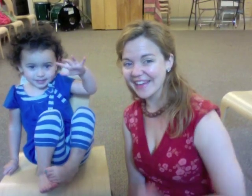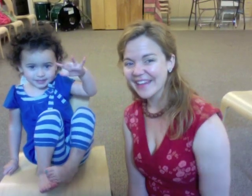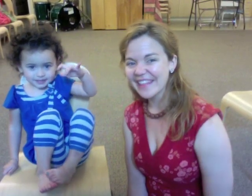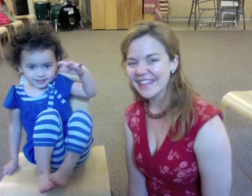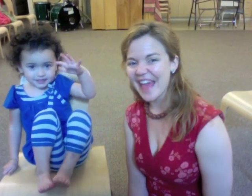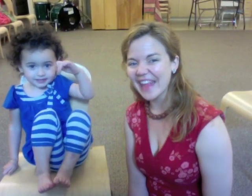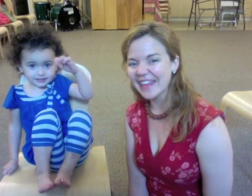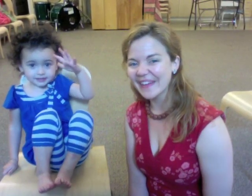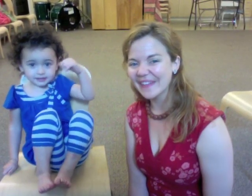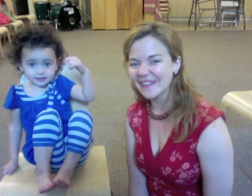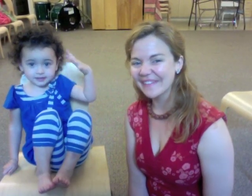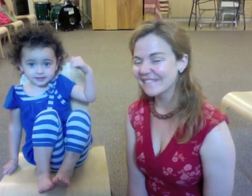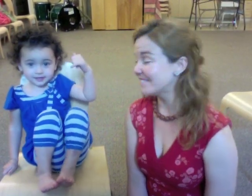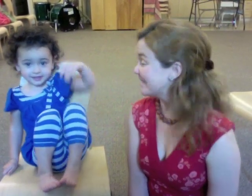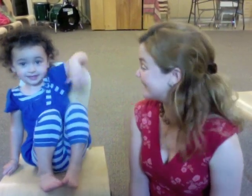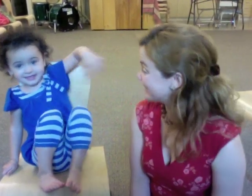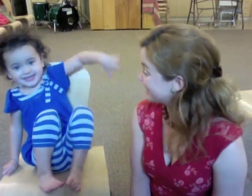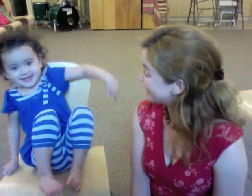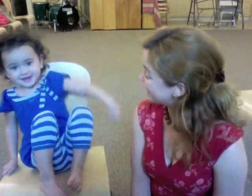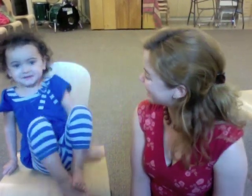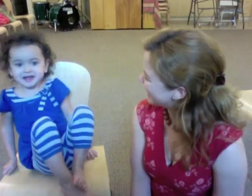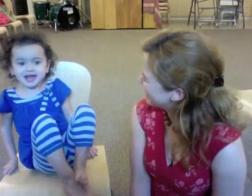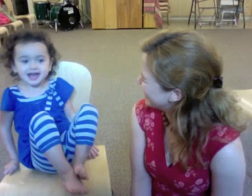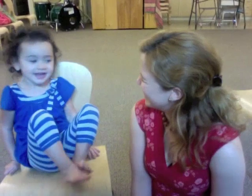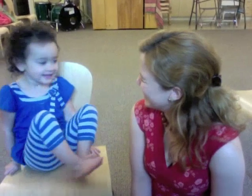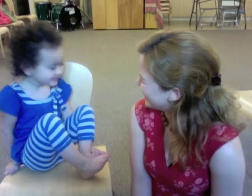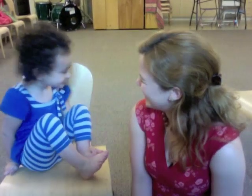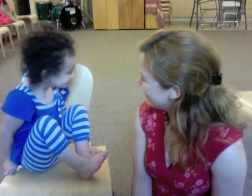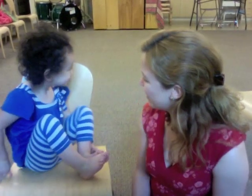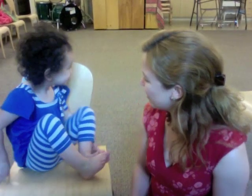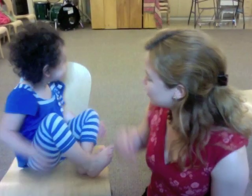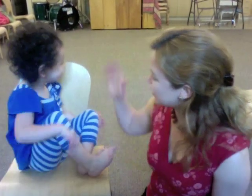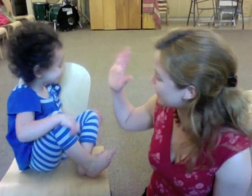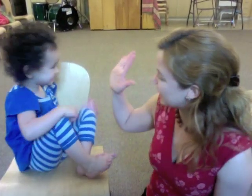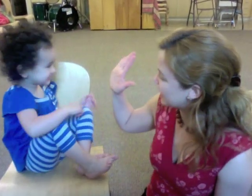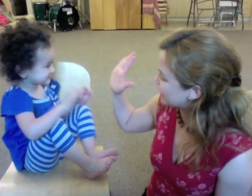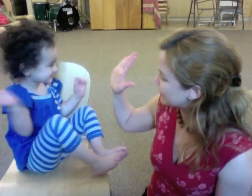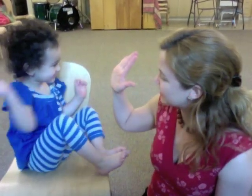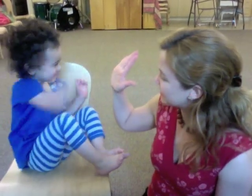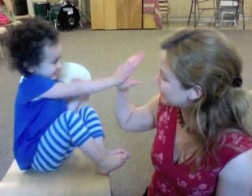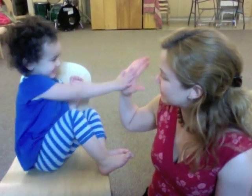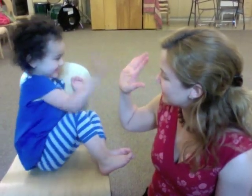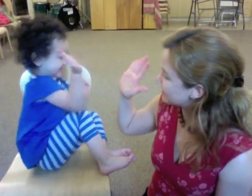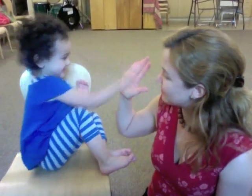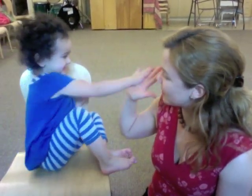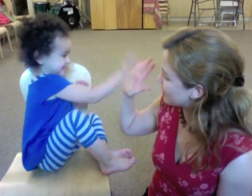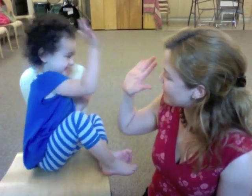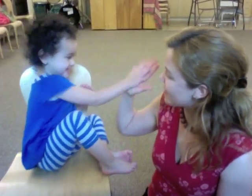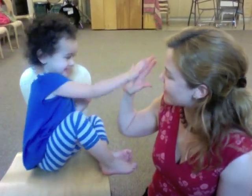Bye. Thank you. Thank you. Good job, Kayden. Nice work, my friend.